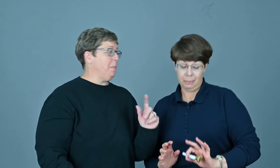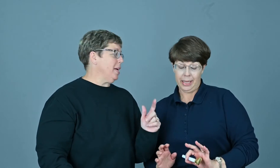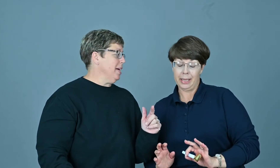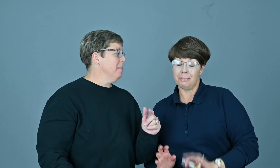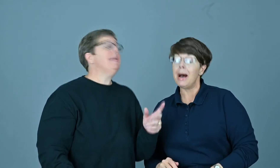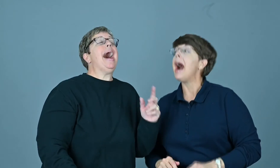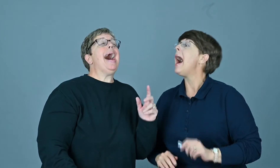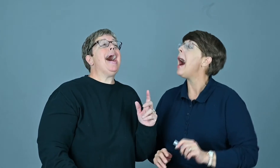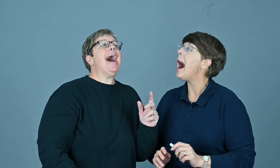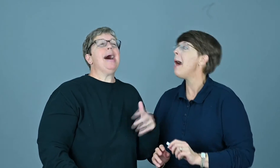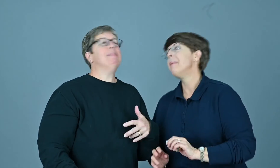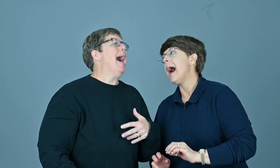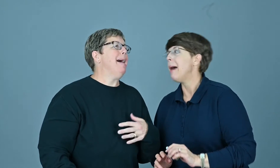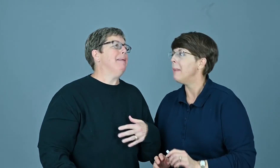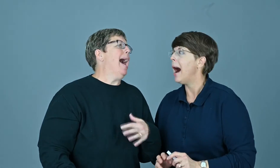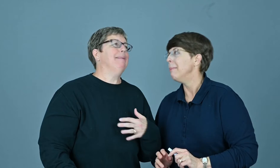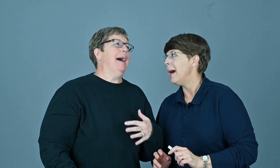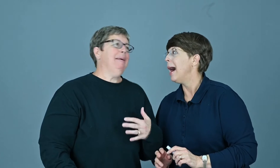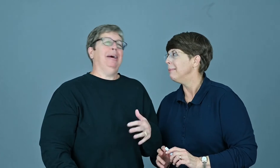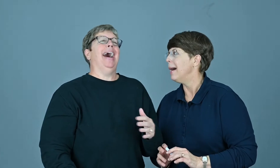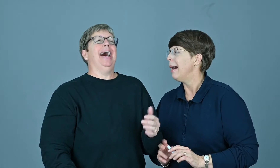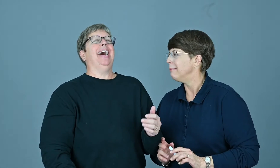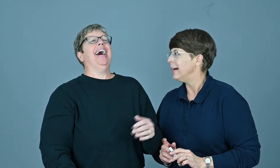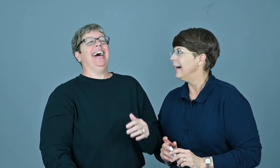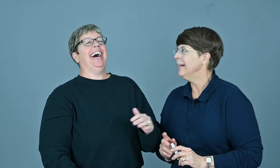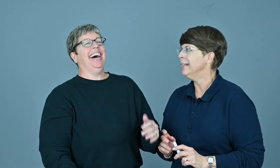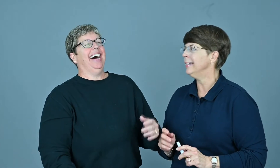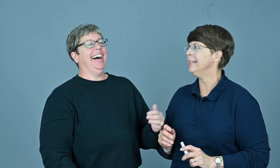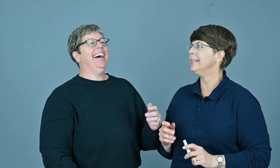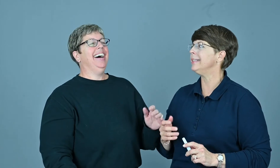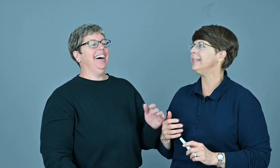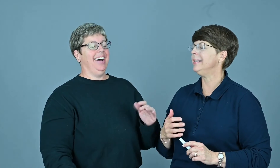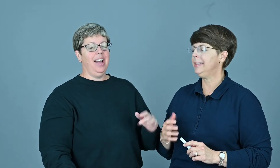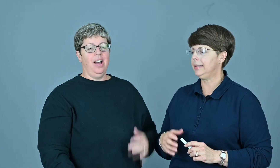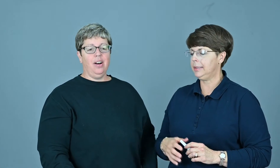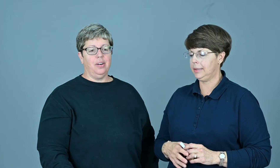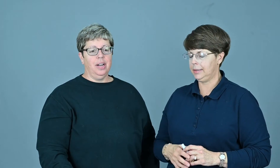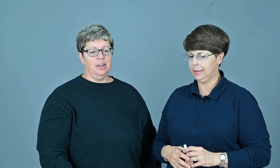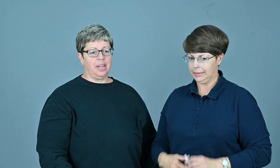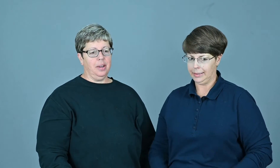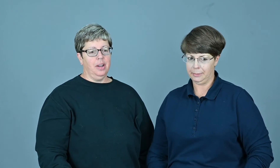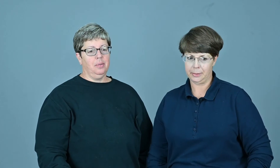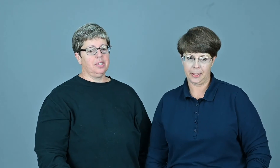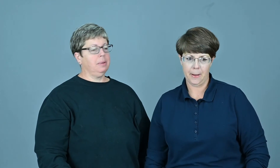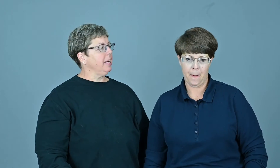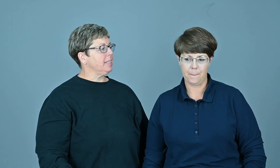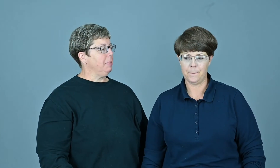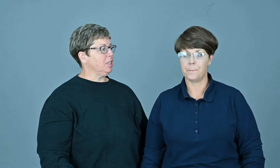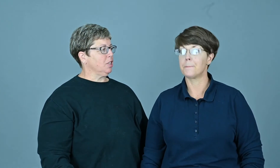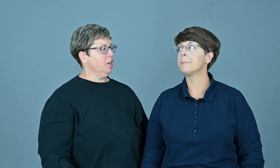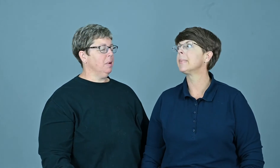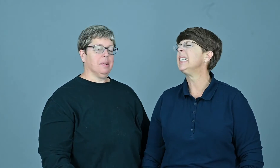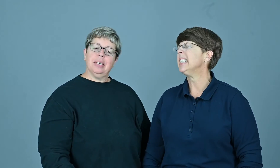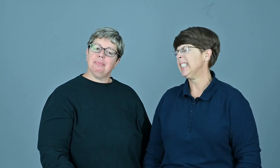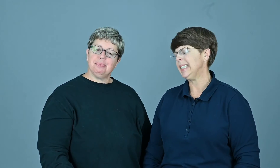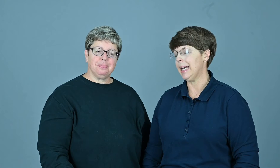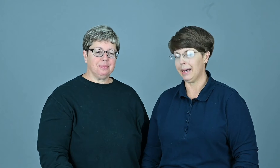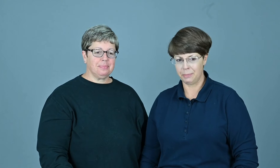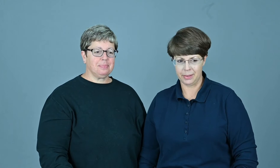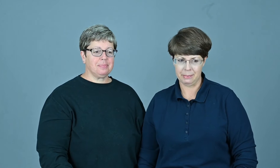be in my, my, my, my, oh, okay. We're some kind of special show, aren't we? Yeah, pretty